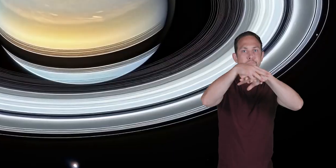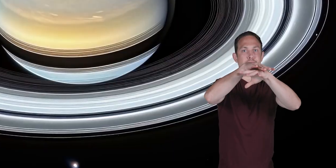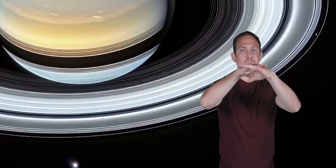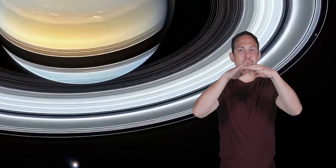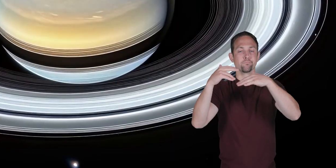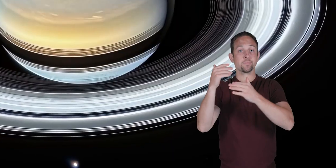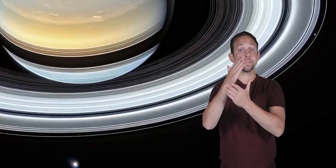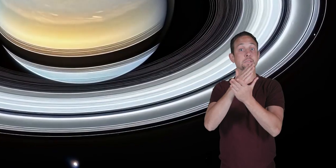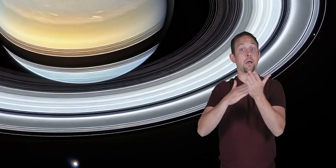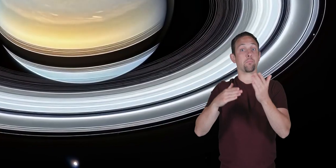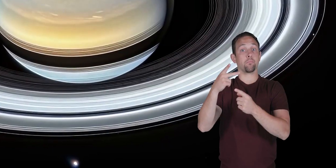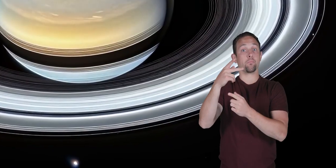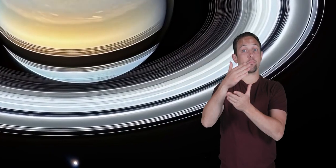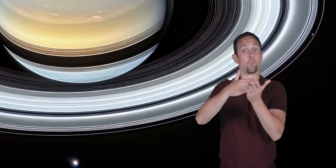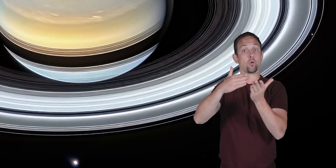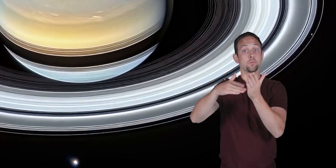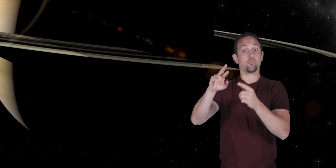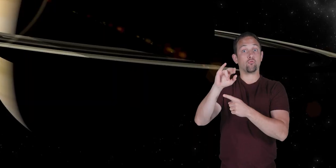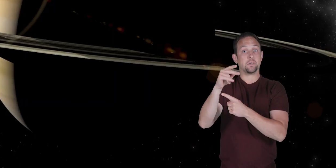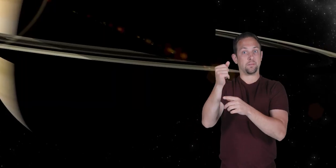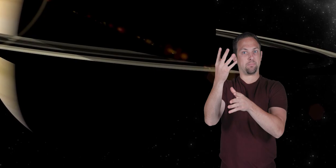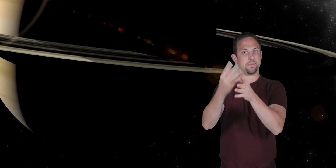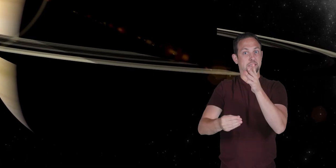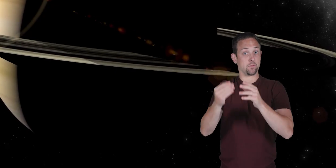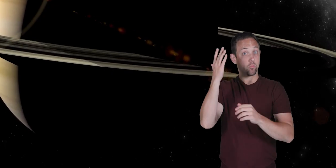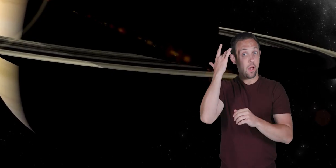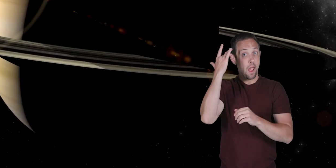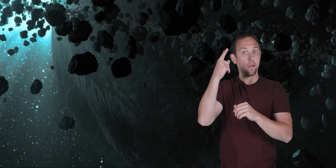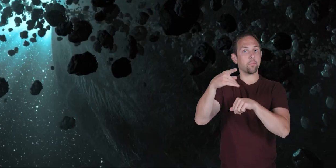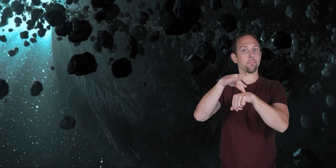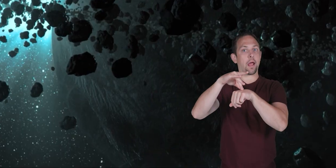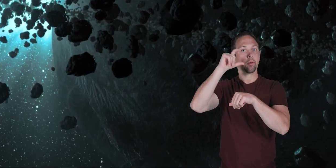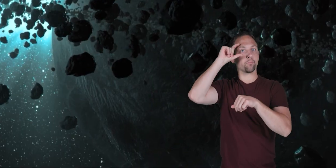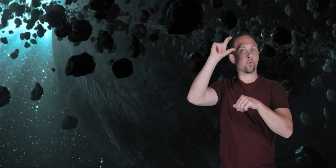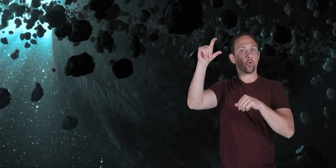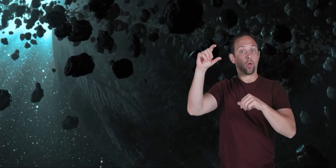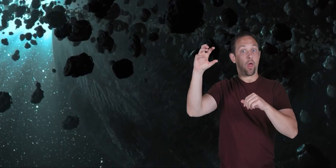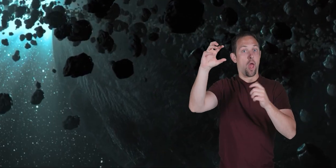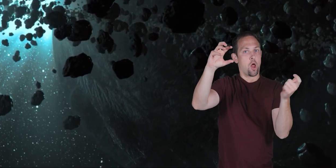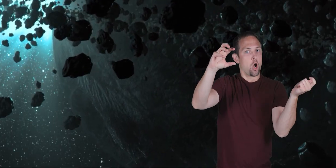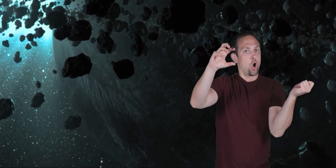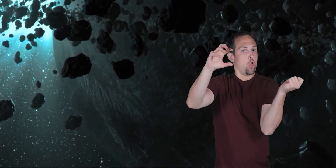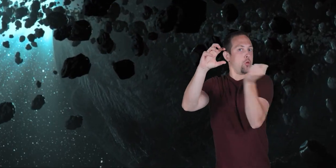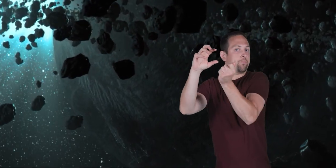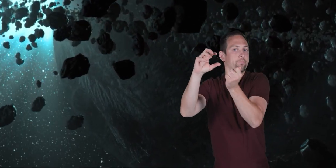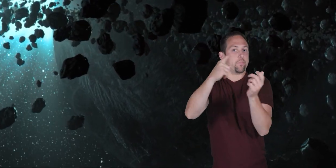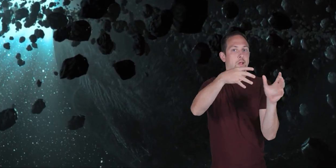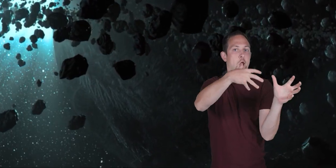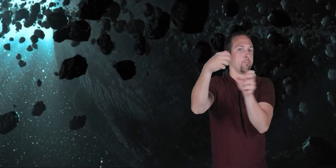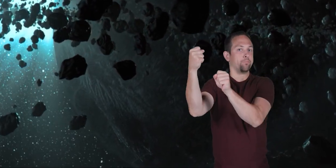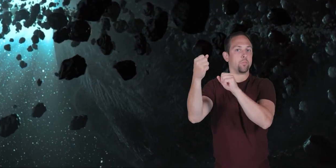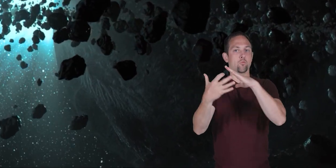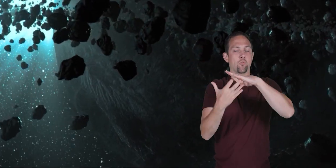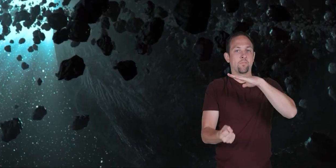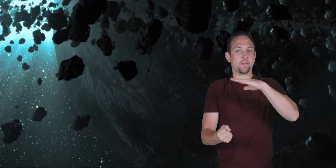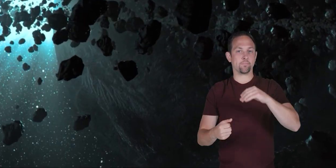some parts of the rings are missing because the planet's moons pull the material away with their gravity whoa